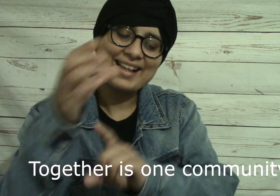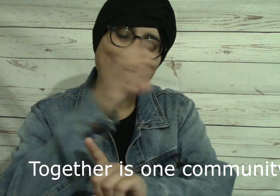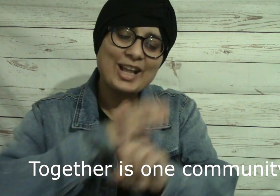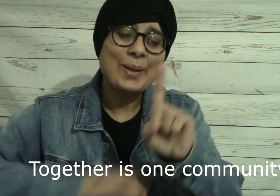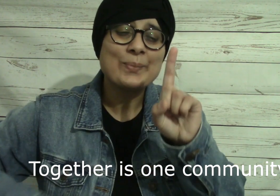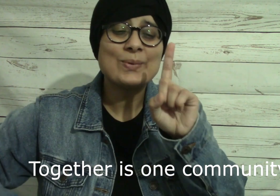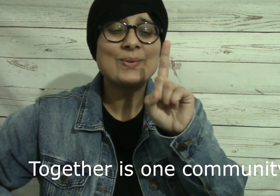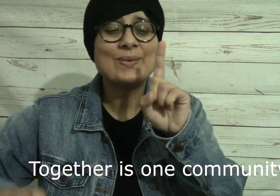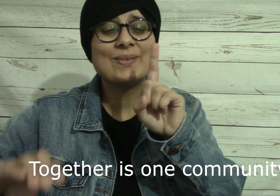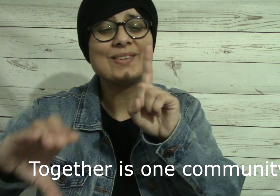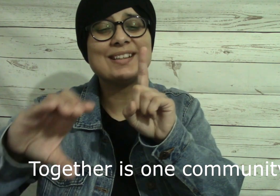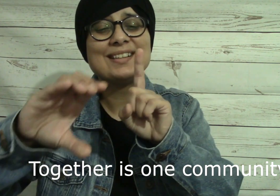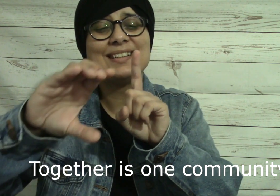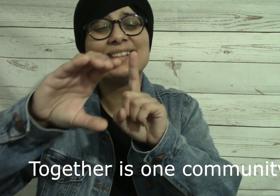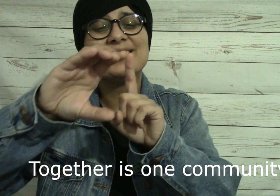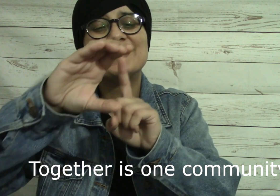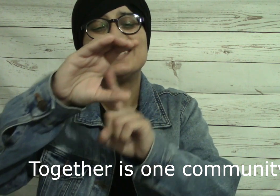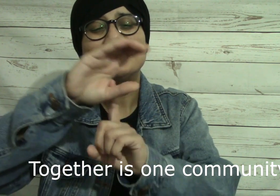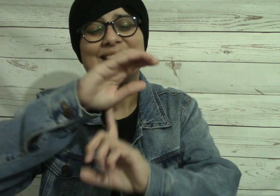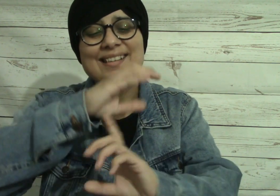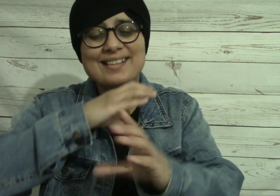Together is one community.